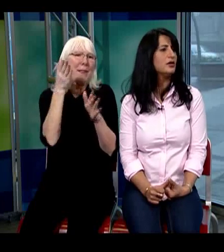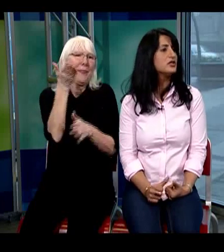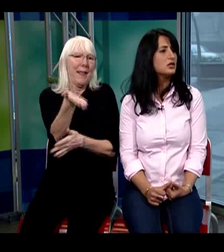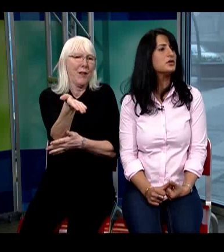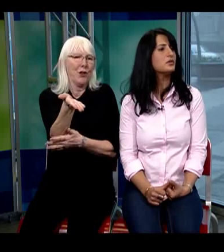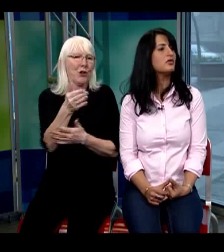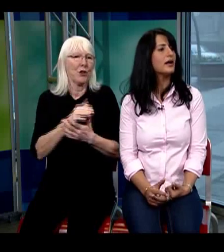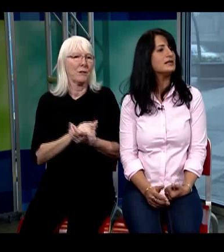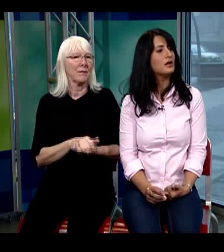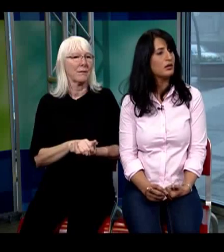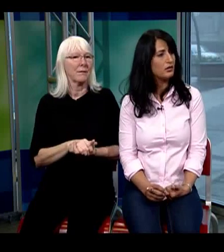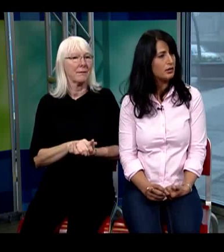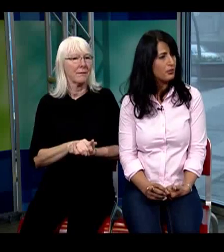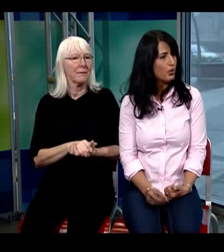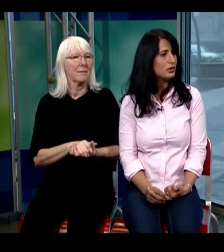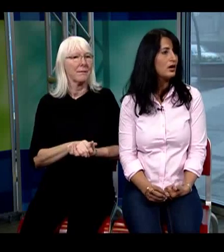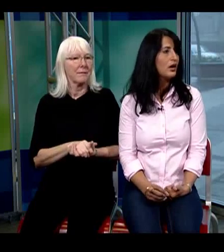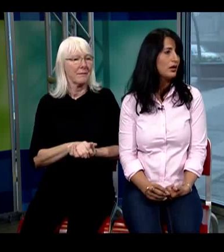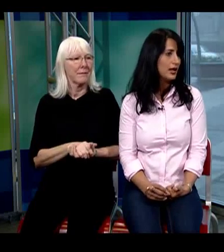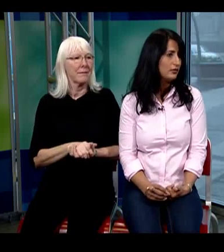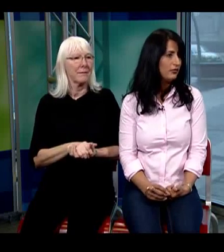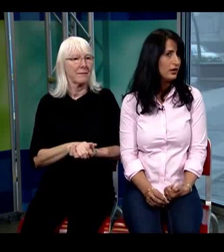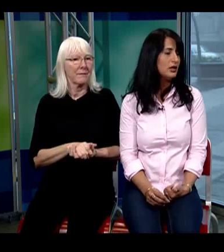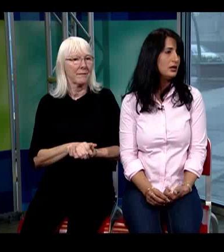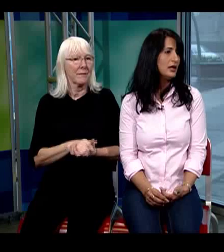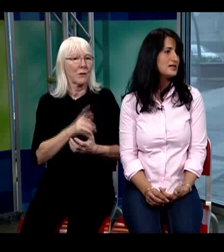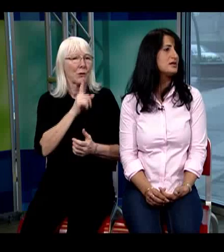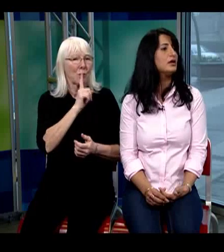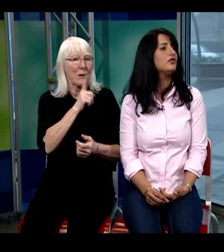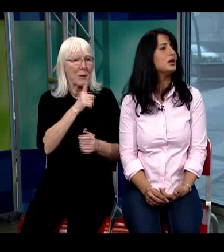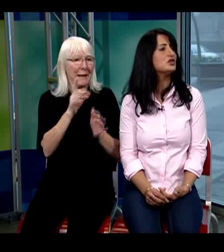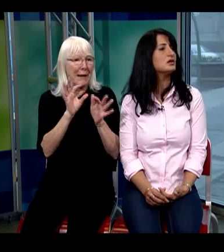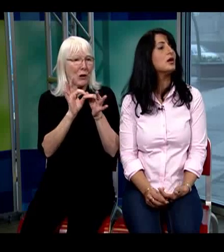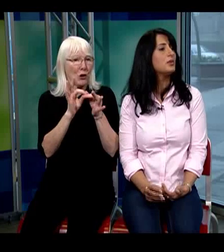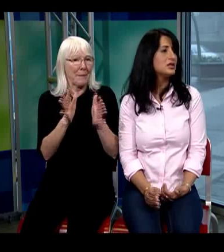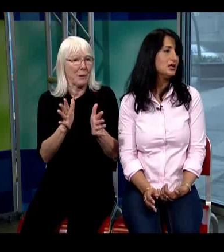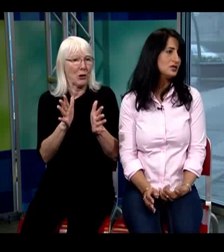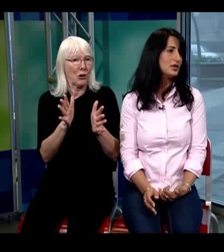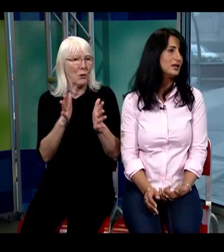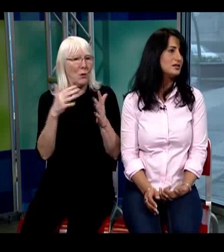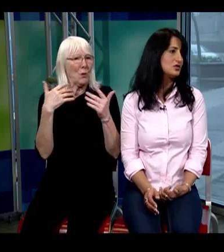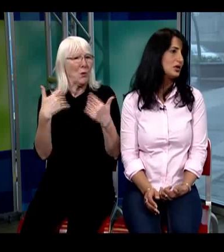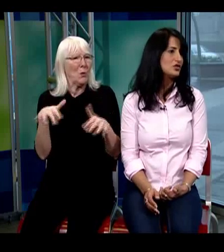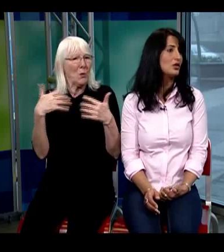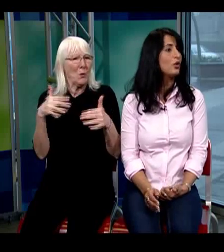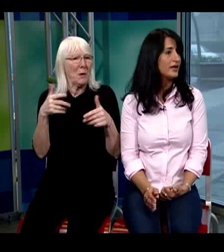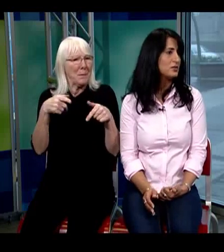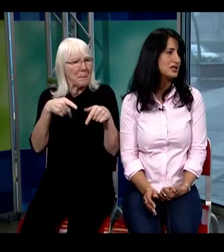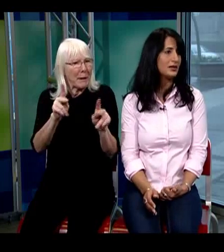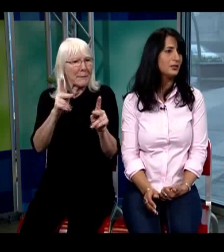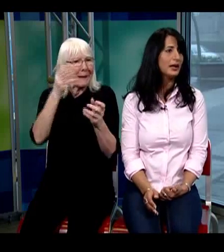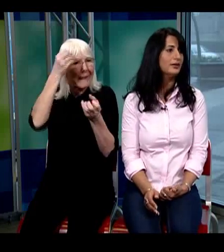interpreter provides important and very necessary information pertaining to that situation or that particular plan